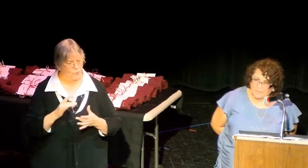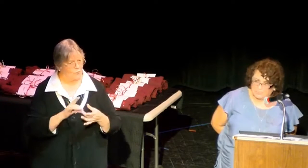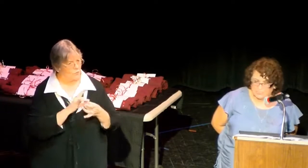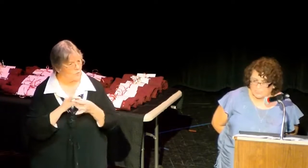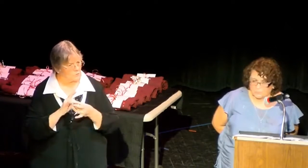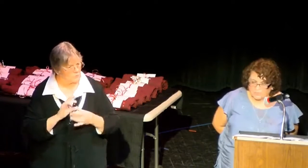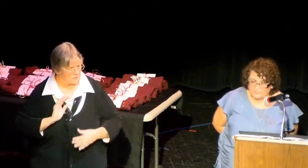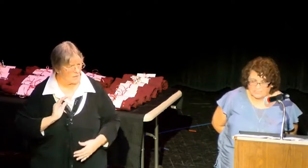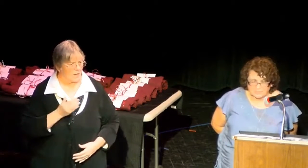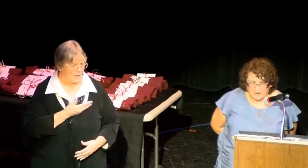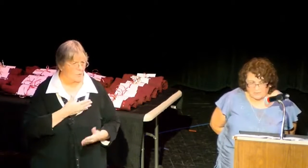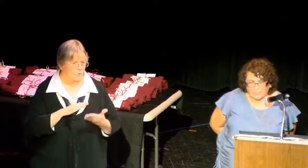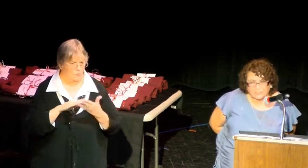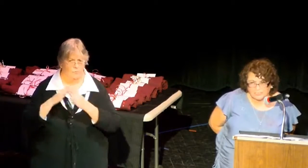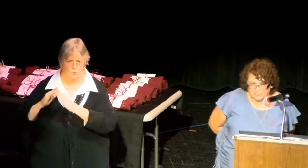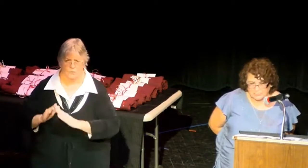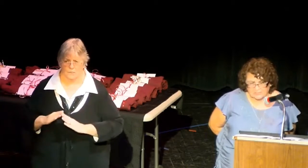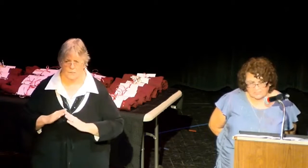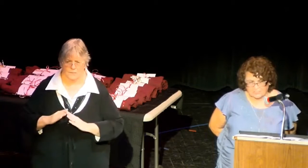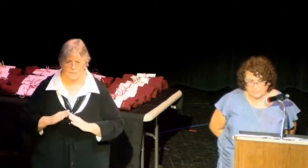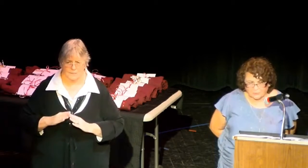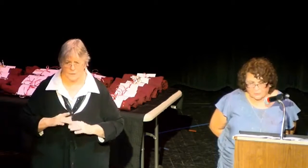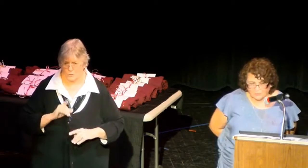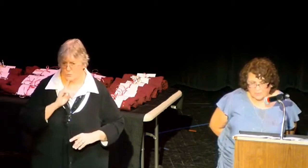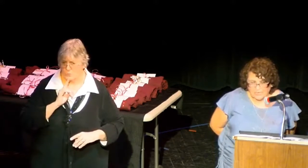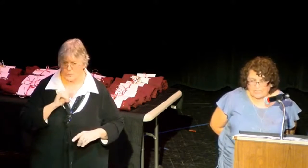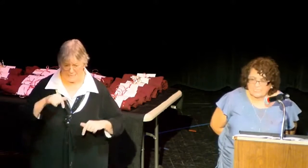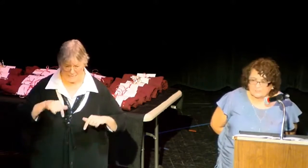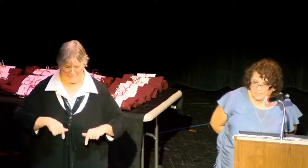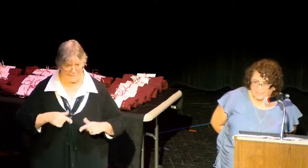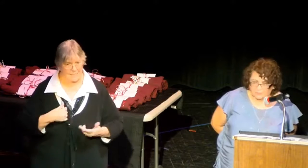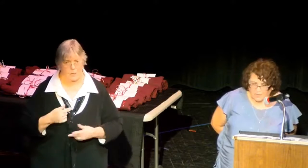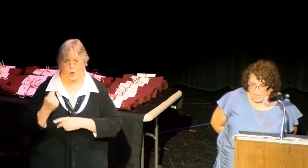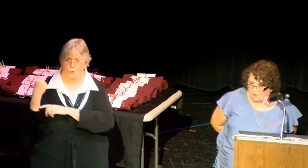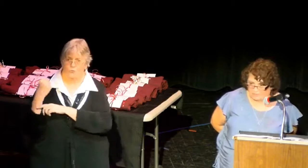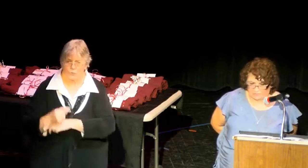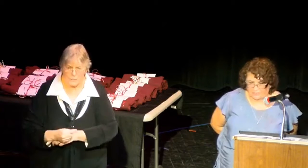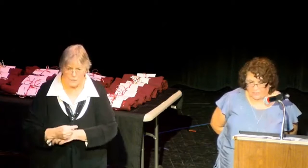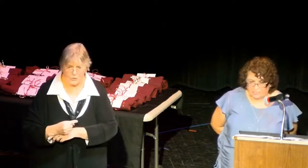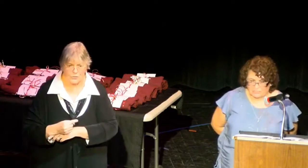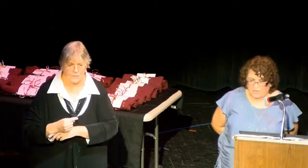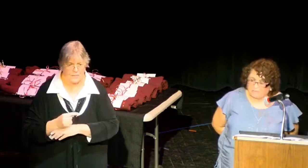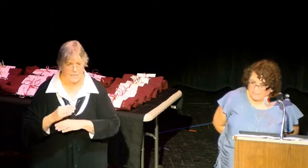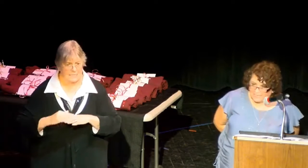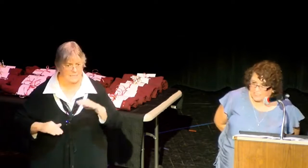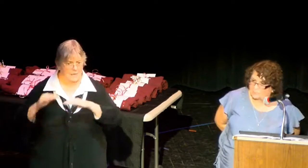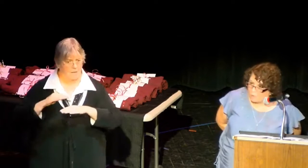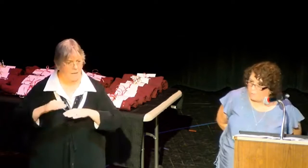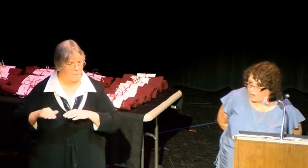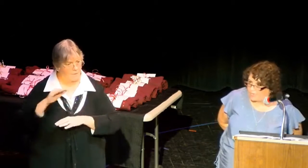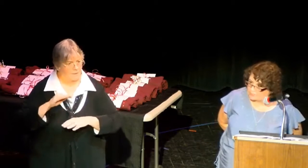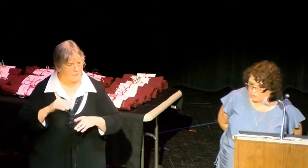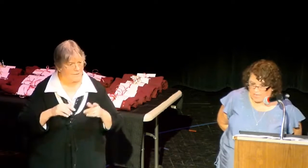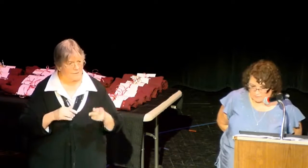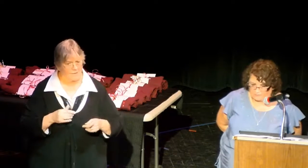Stepping up is just one of the inspiring traditions of this school. It has been a great honor to have played a